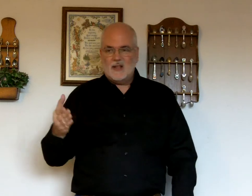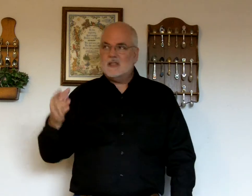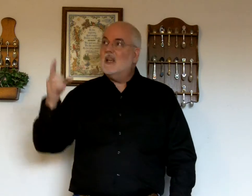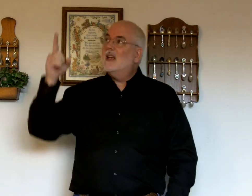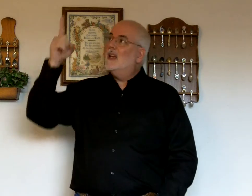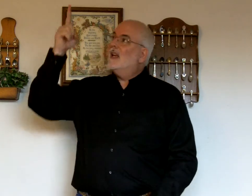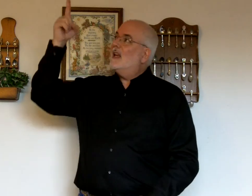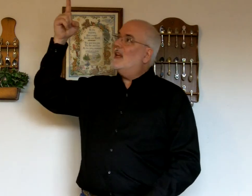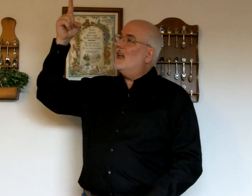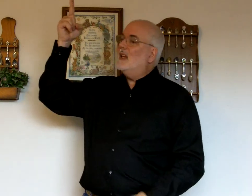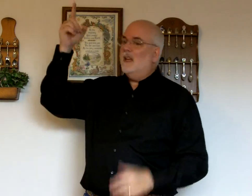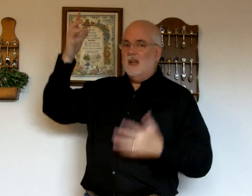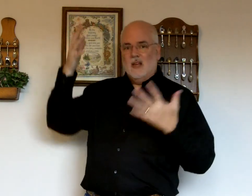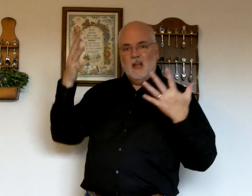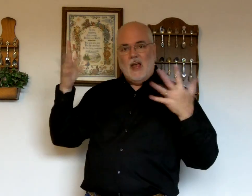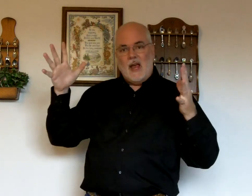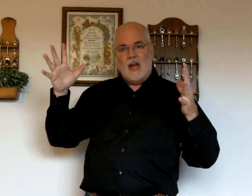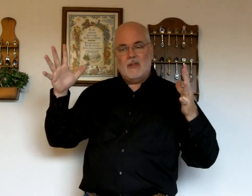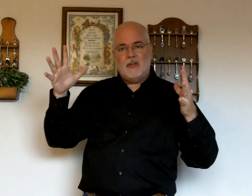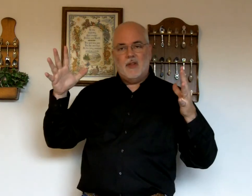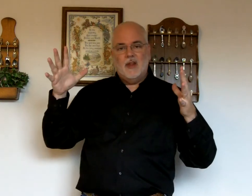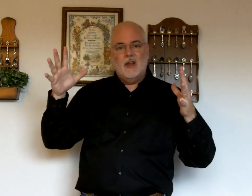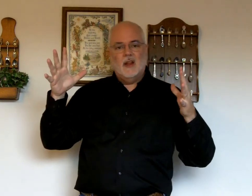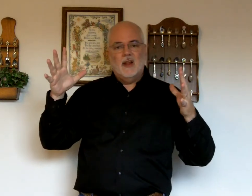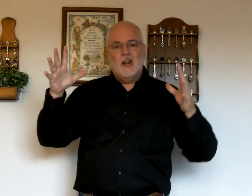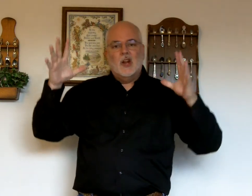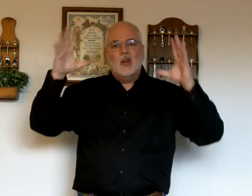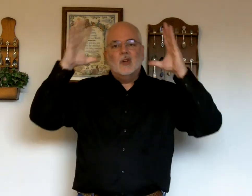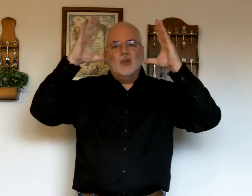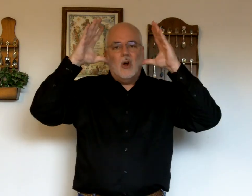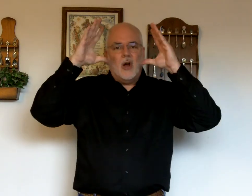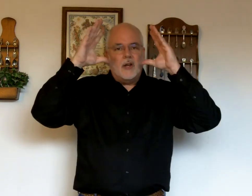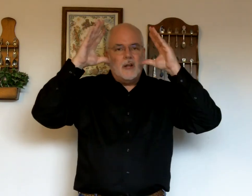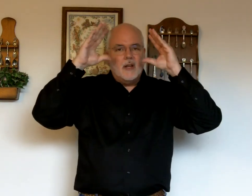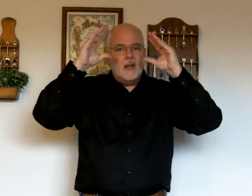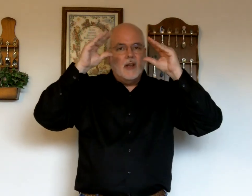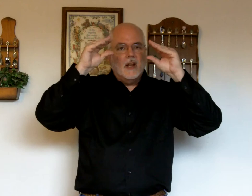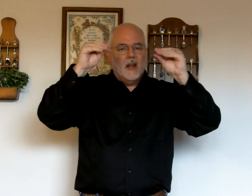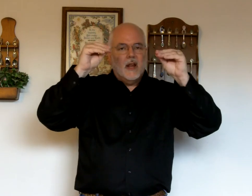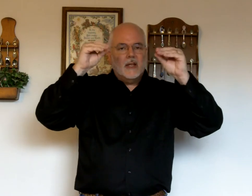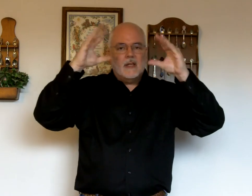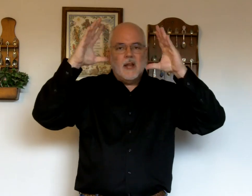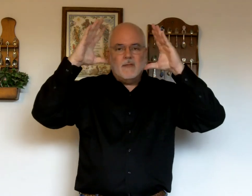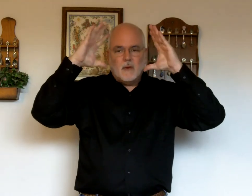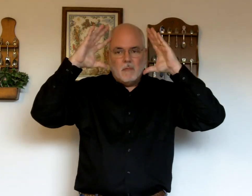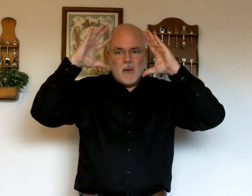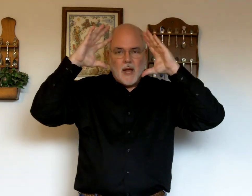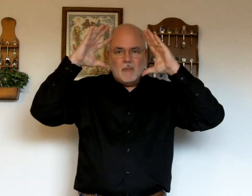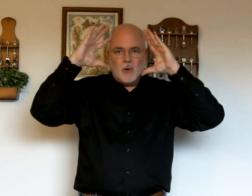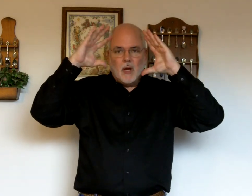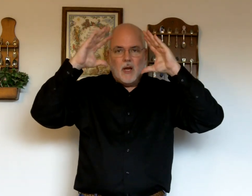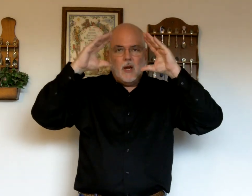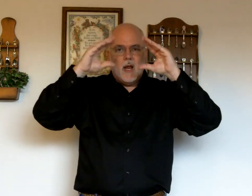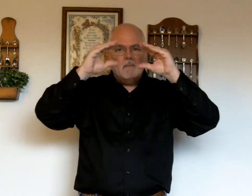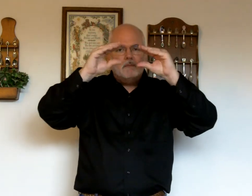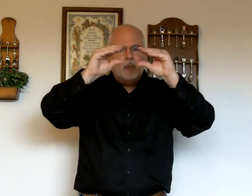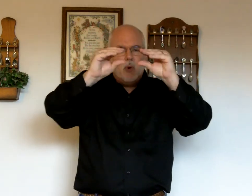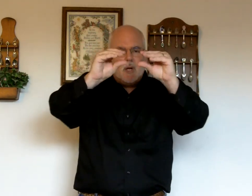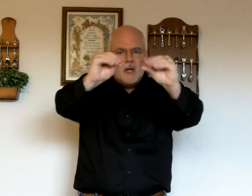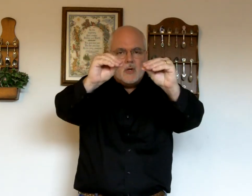he hath taught. Take from my brain and put into